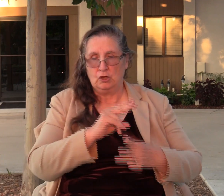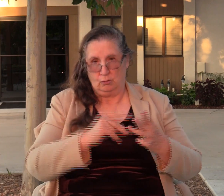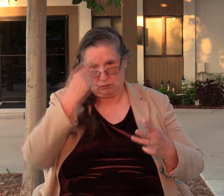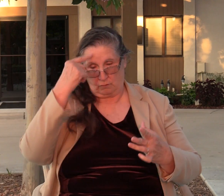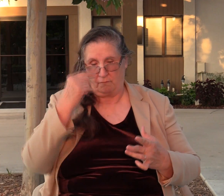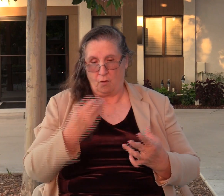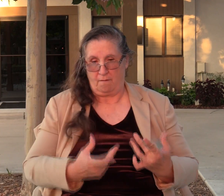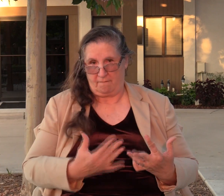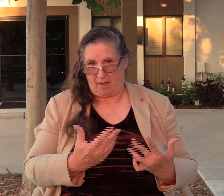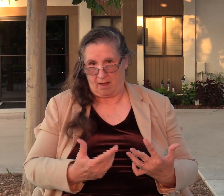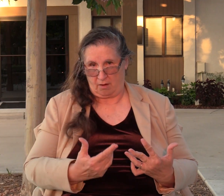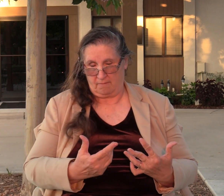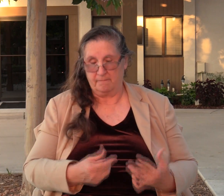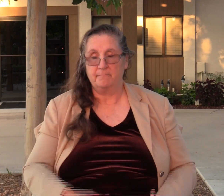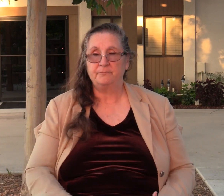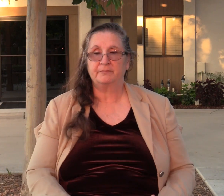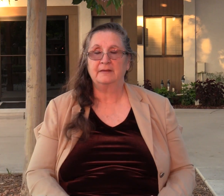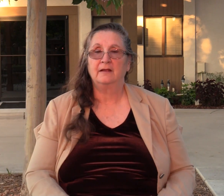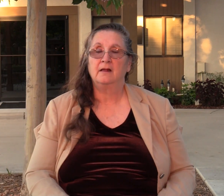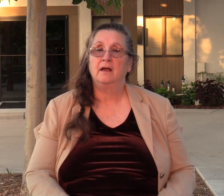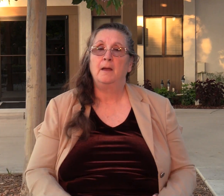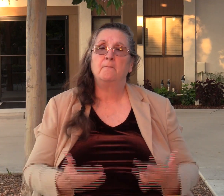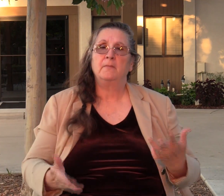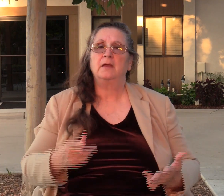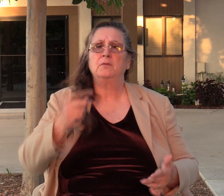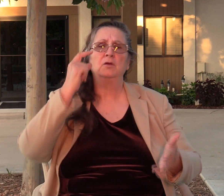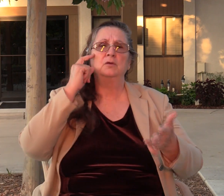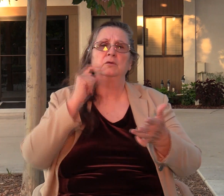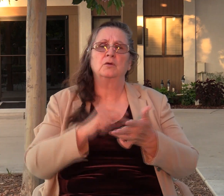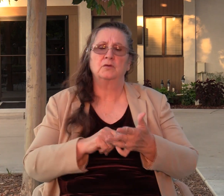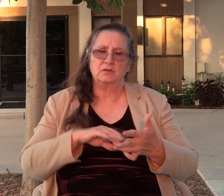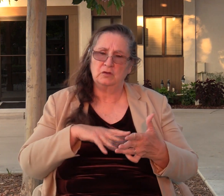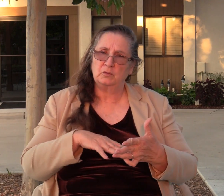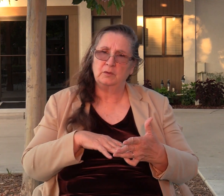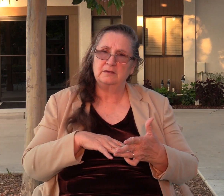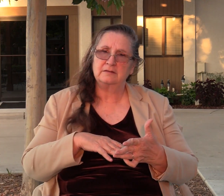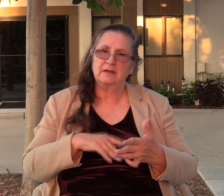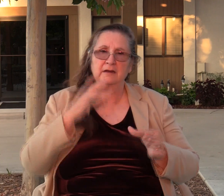You know, something that you may have noticed as we've been going through the book of Judges is, you know,